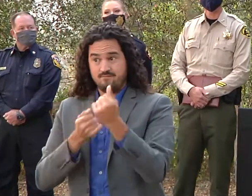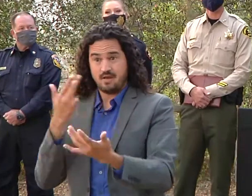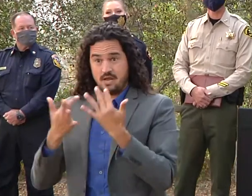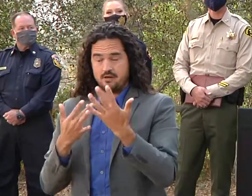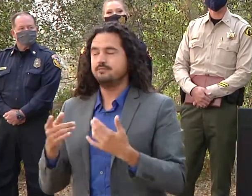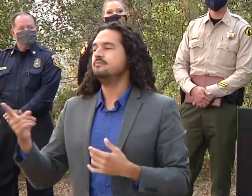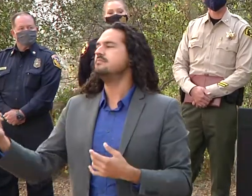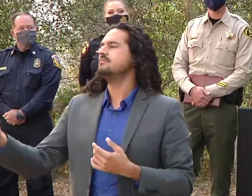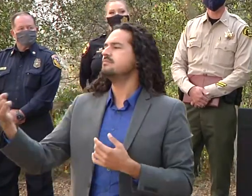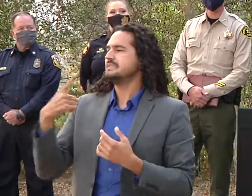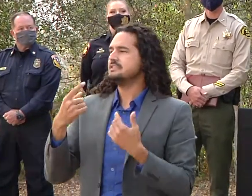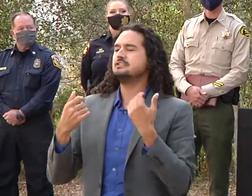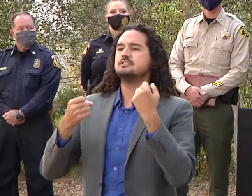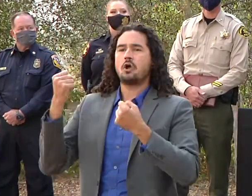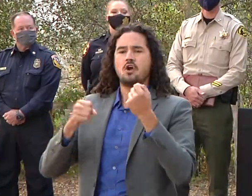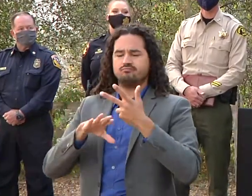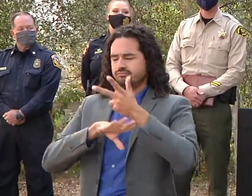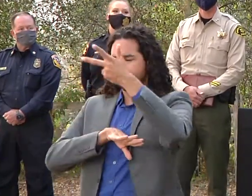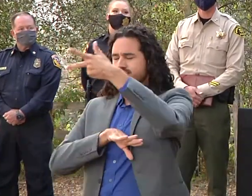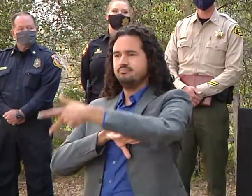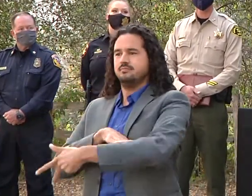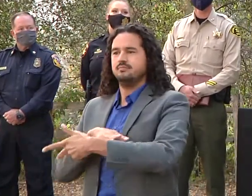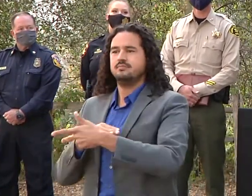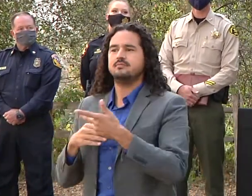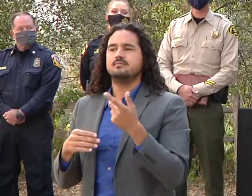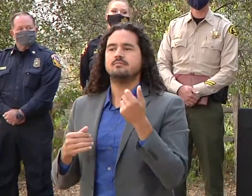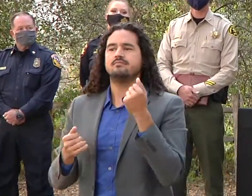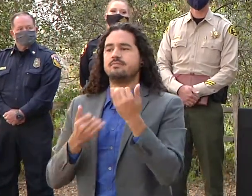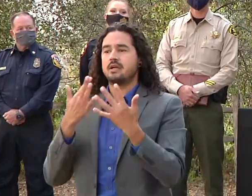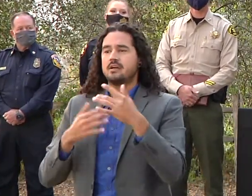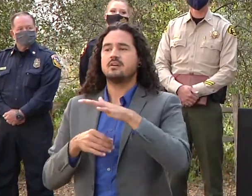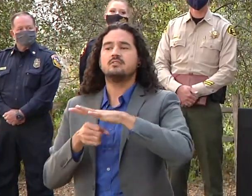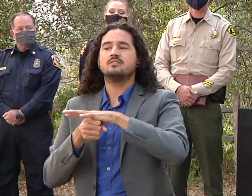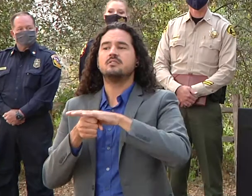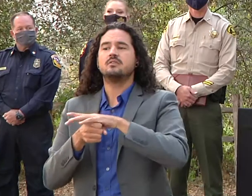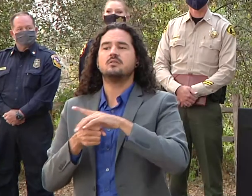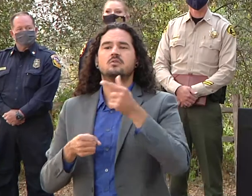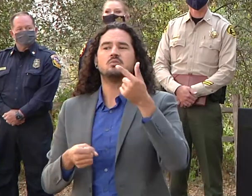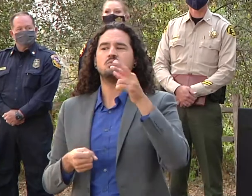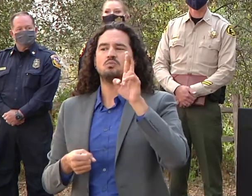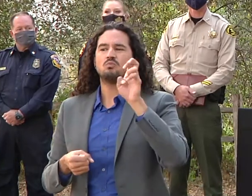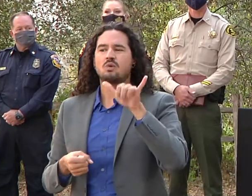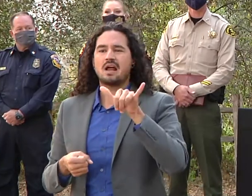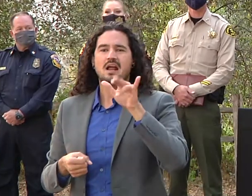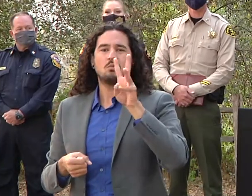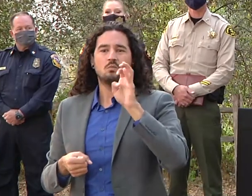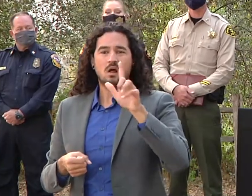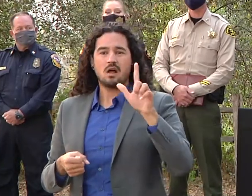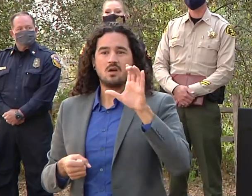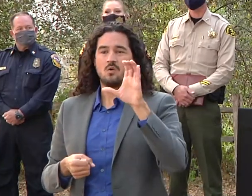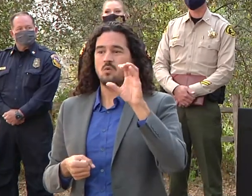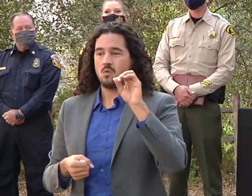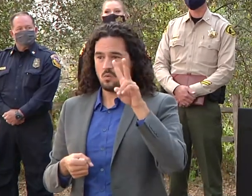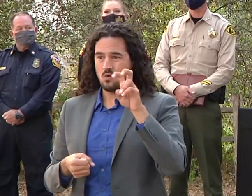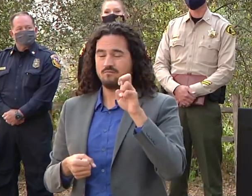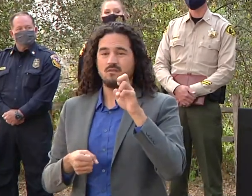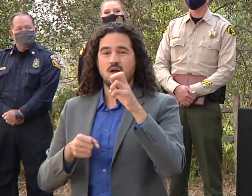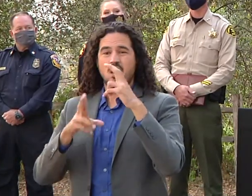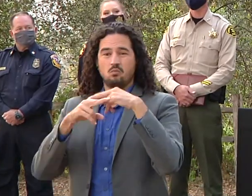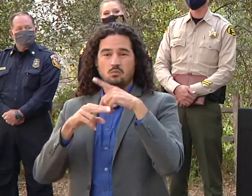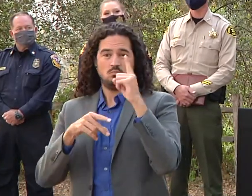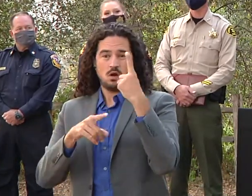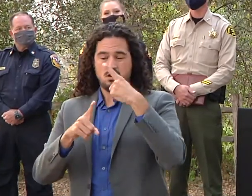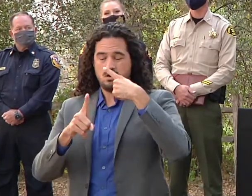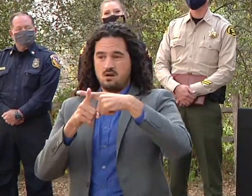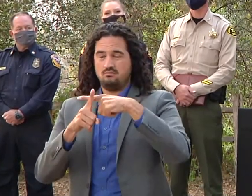to the vehicle that went over the cliff graywell cove and highway 1 this morning that was an unrelated traffic accident where a vehicle left highway 1 over the